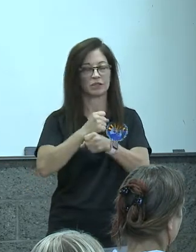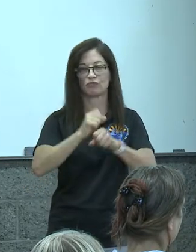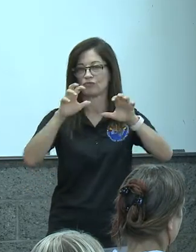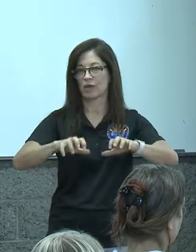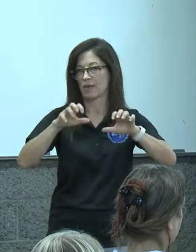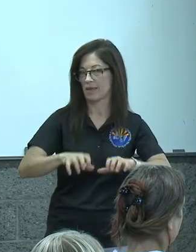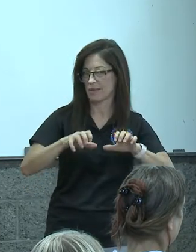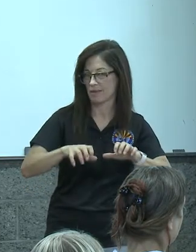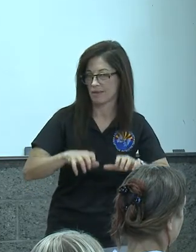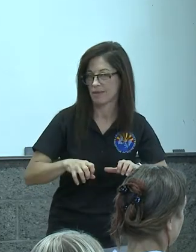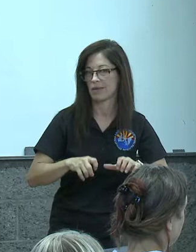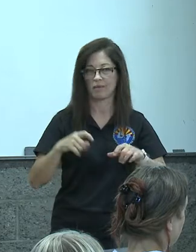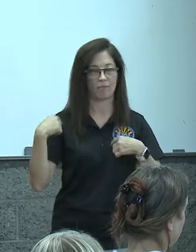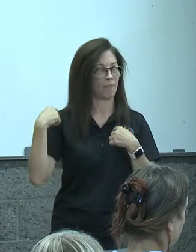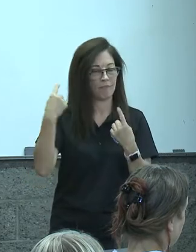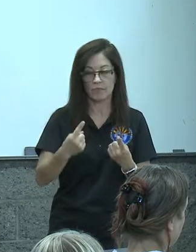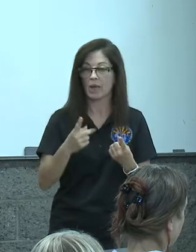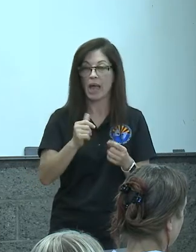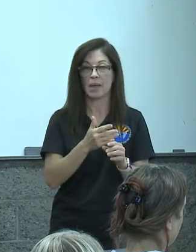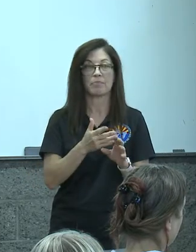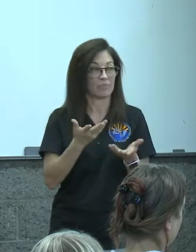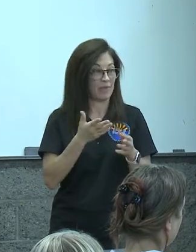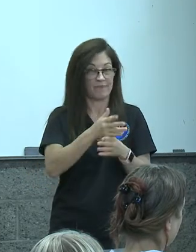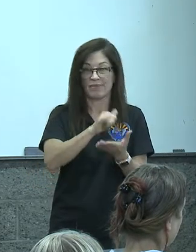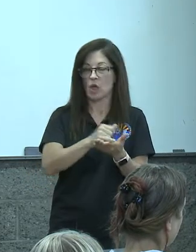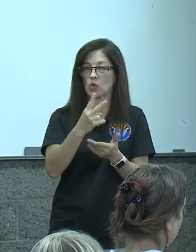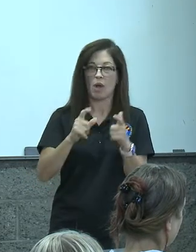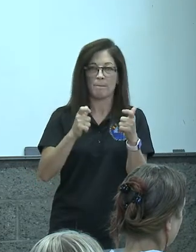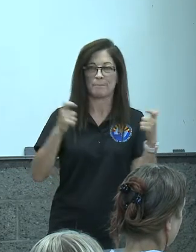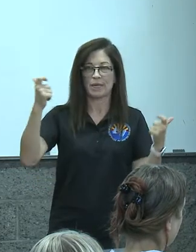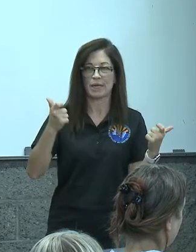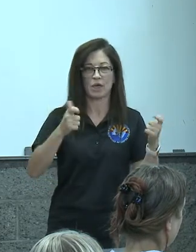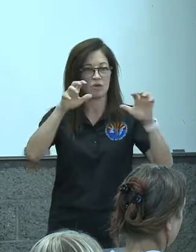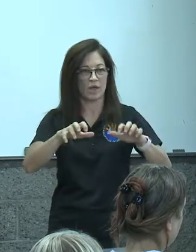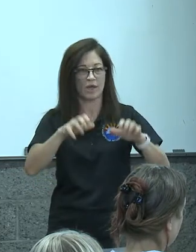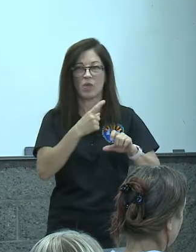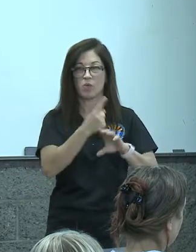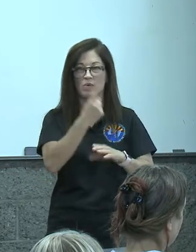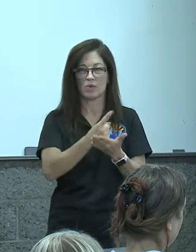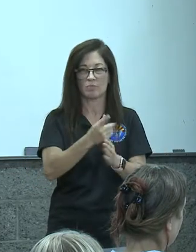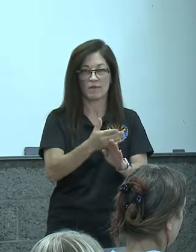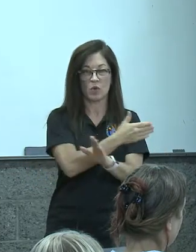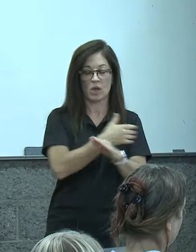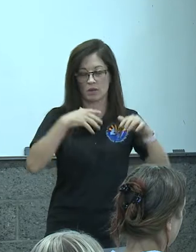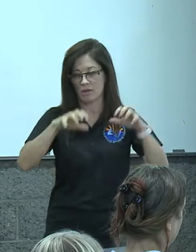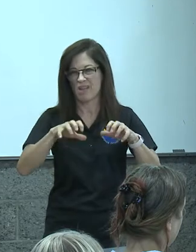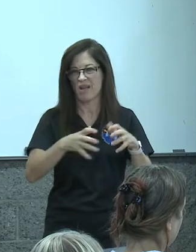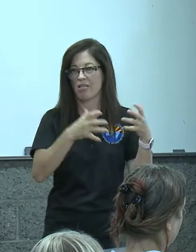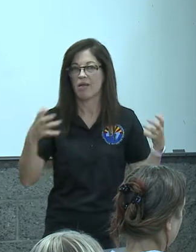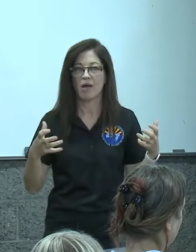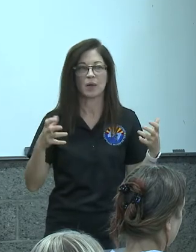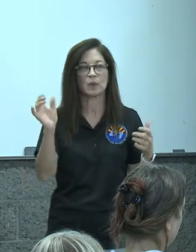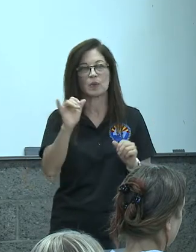and that was preceded by two huge rain events the week before we had a lot of rain